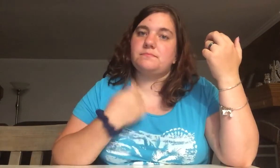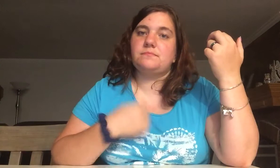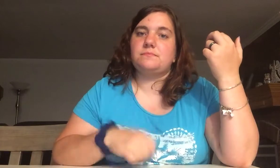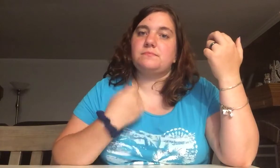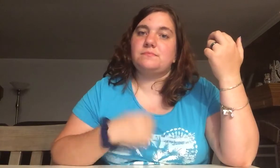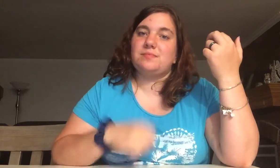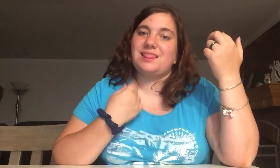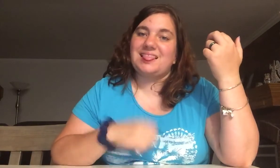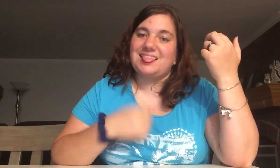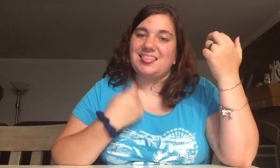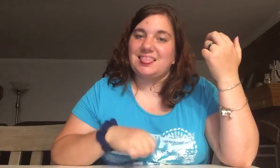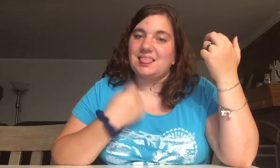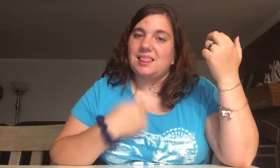could not